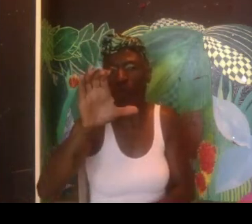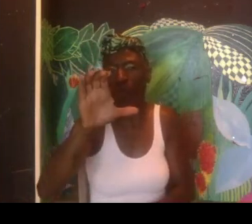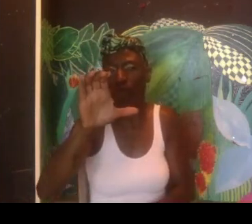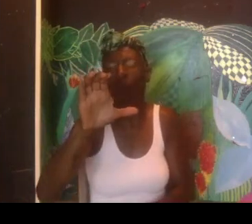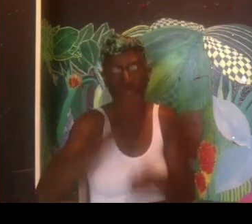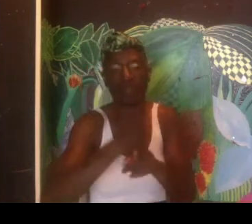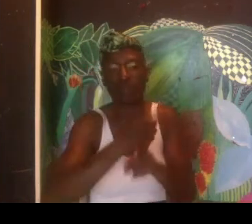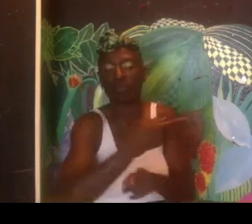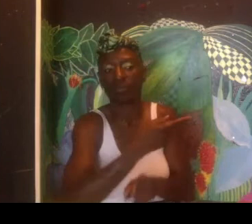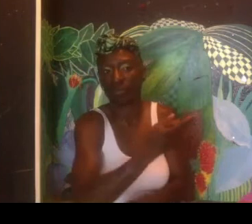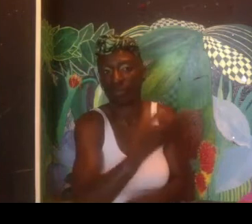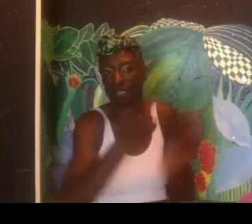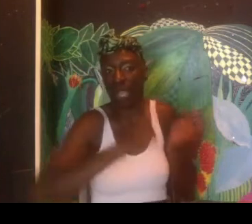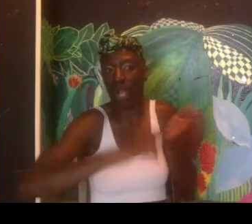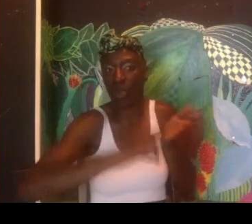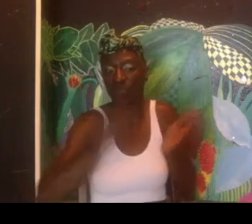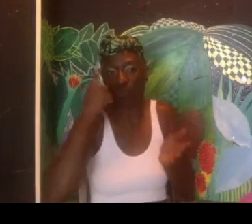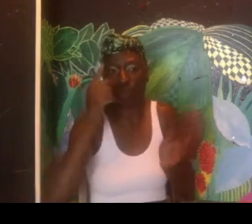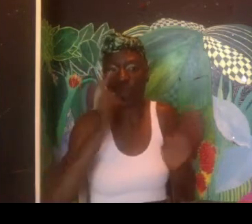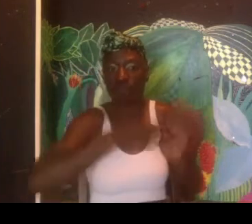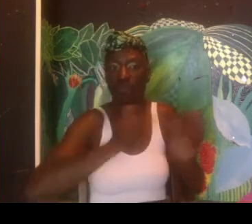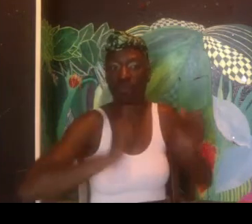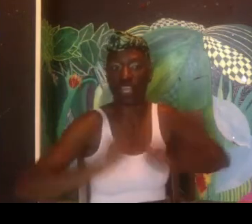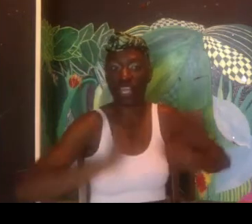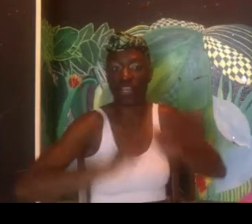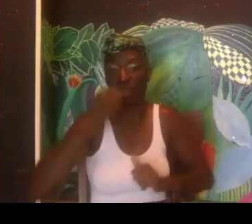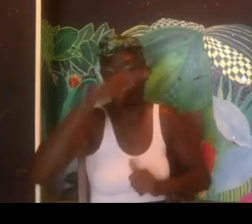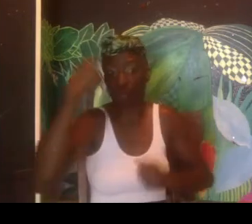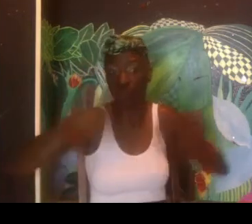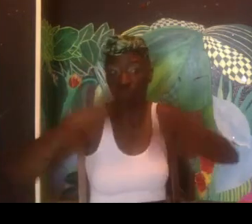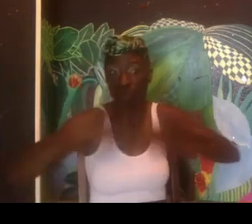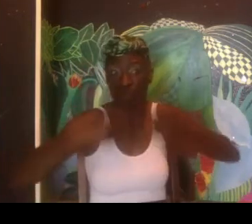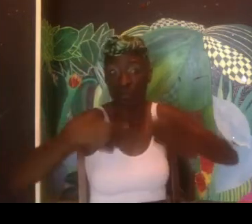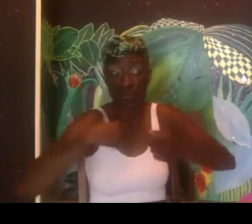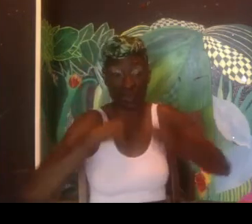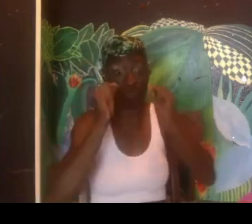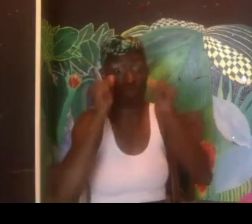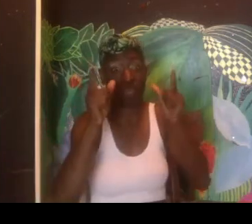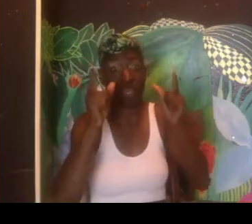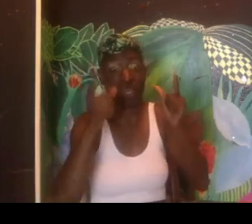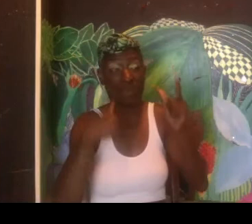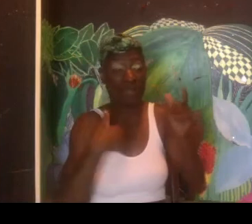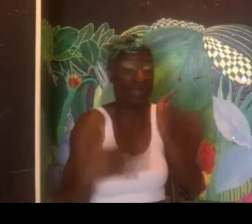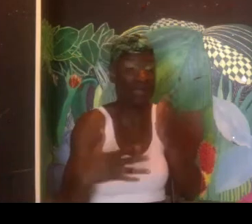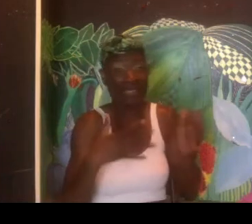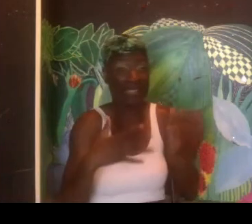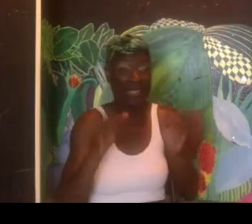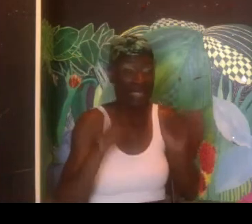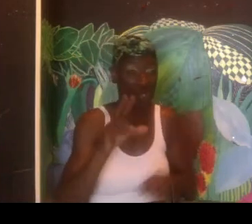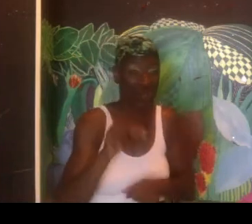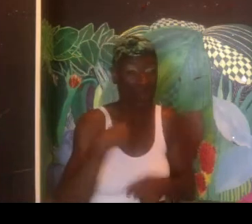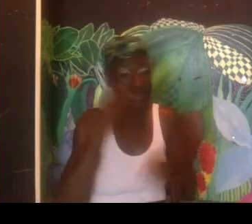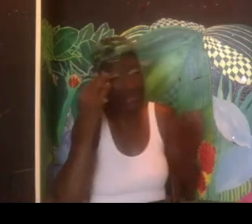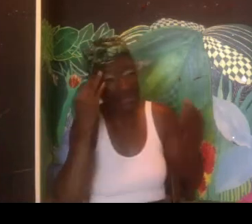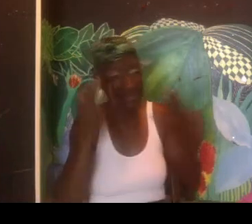December of 2018, it was around then, when they offered me a position in the Black Drum. And they offered me